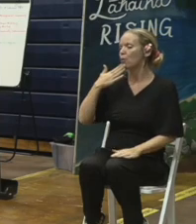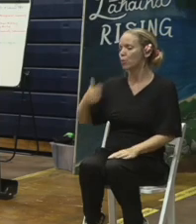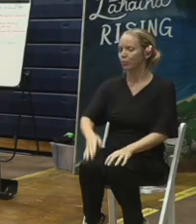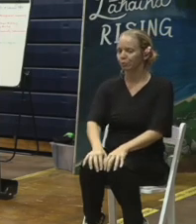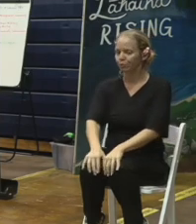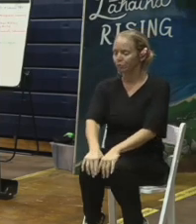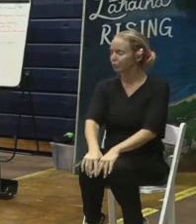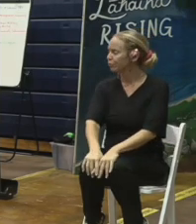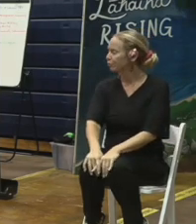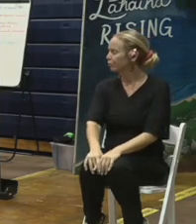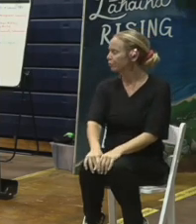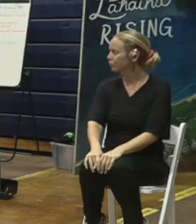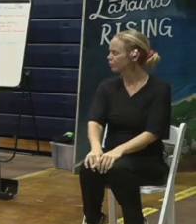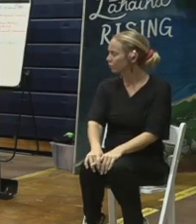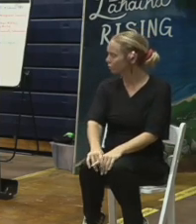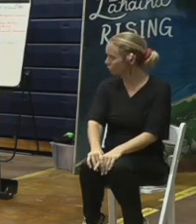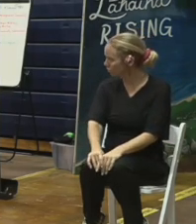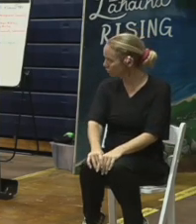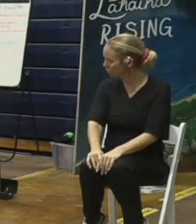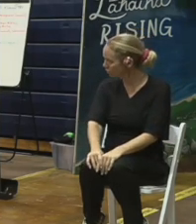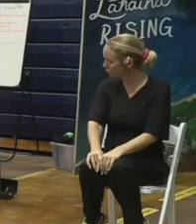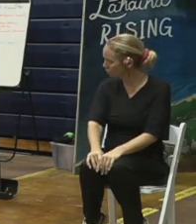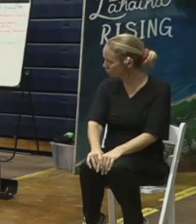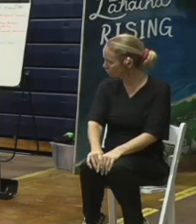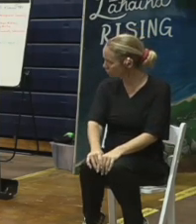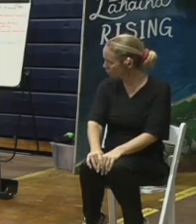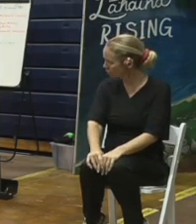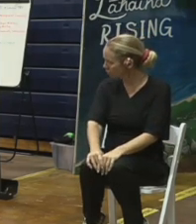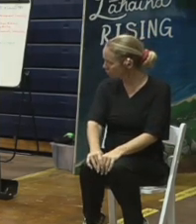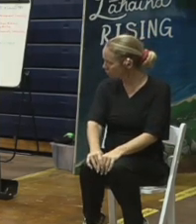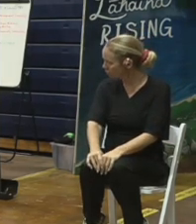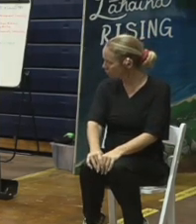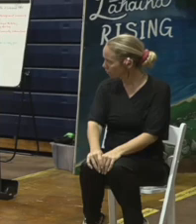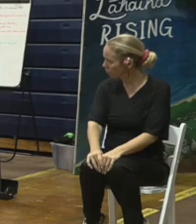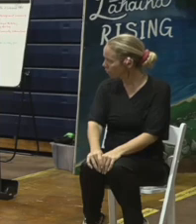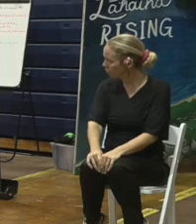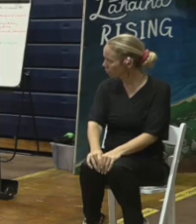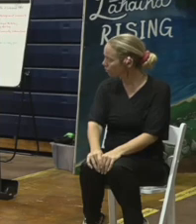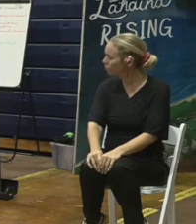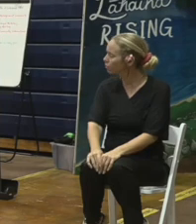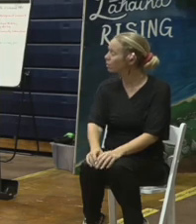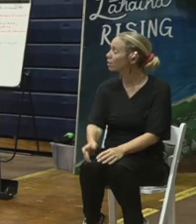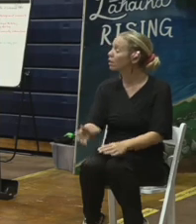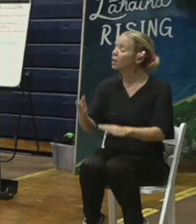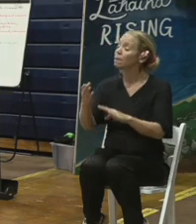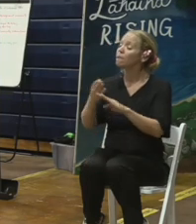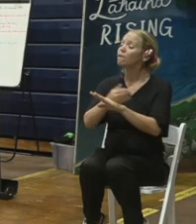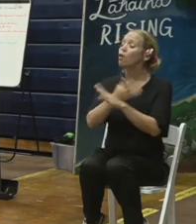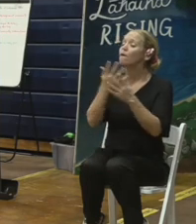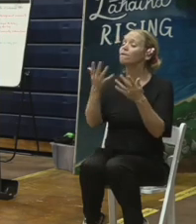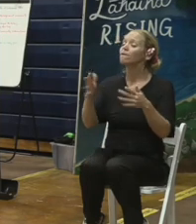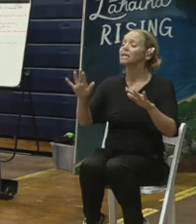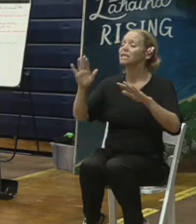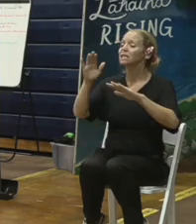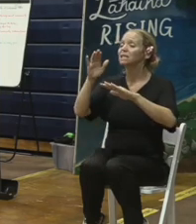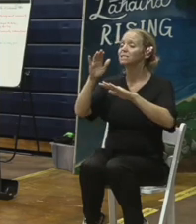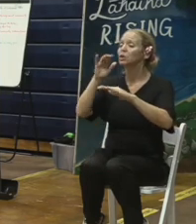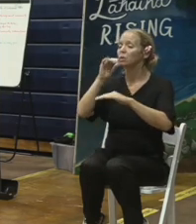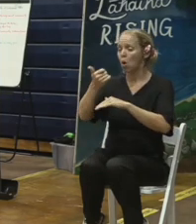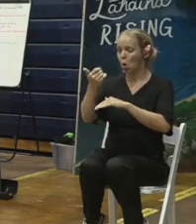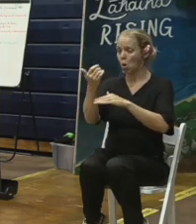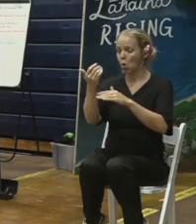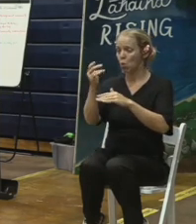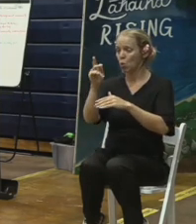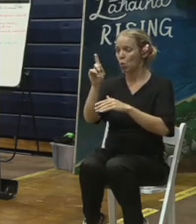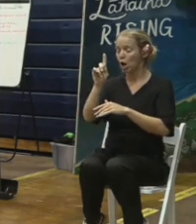before I ask mayor to close out this evening I just want to say tomorrow night we're in Kula every week we're